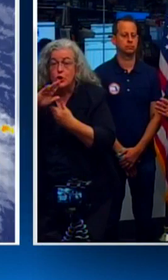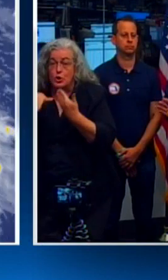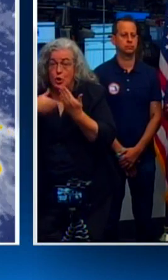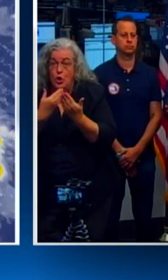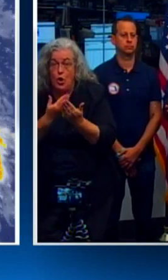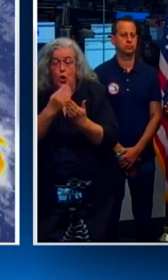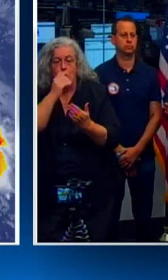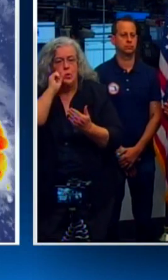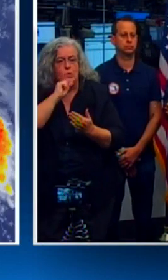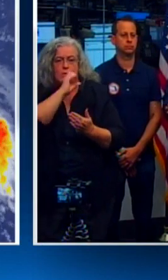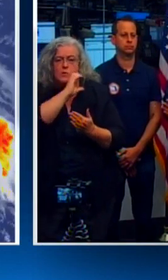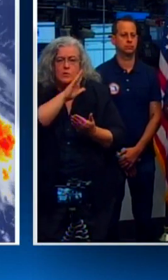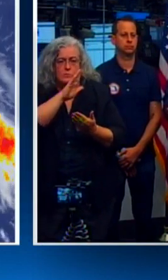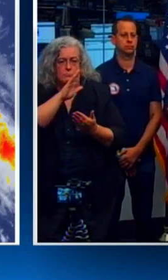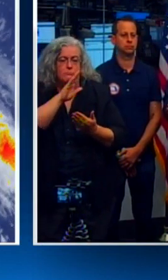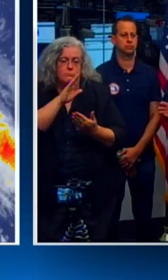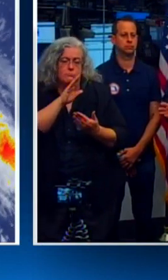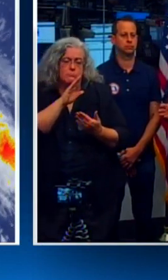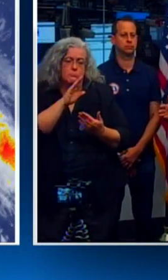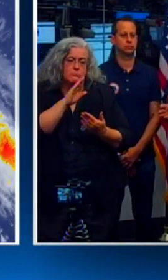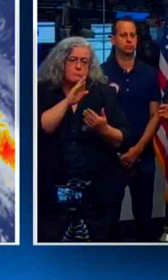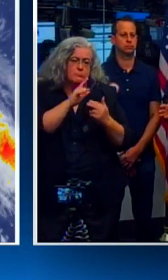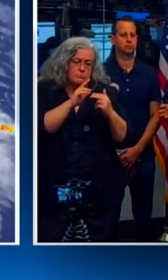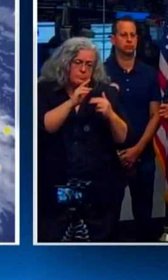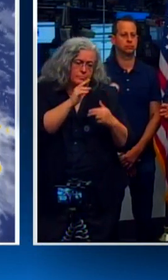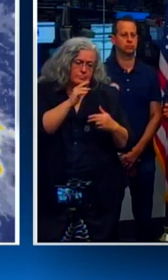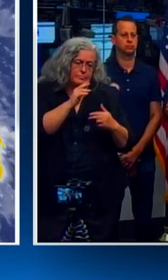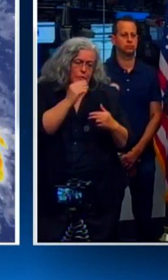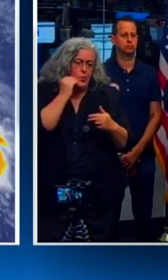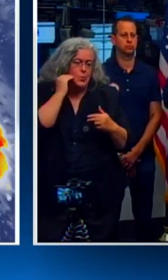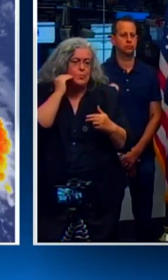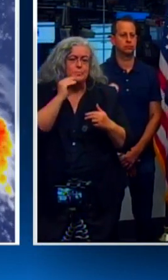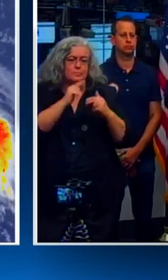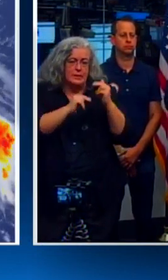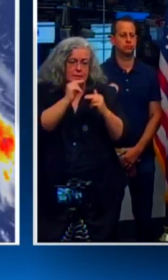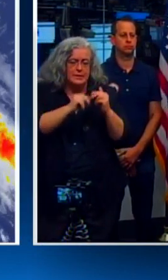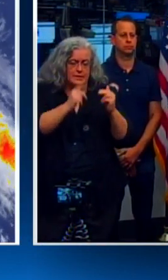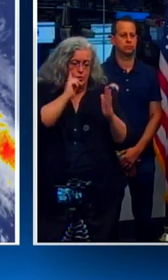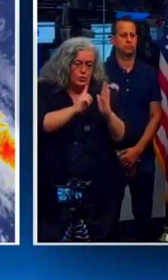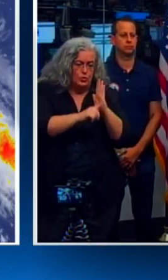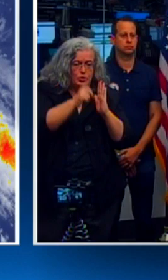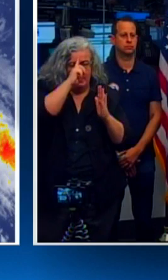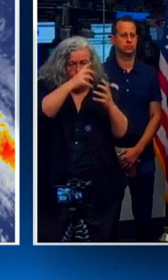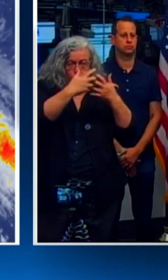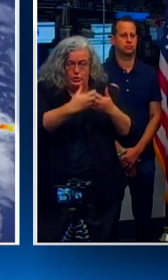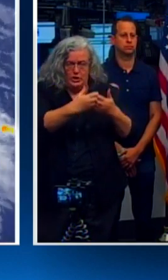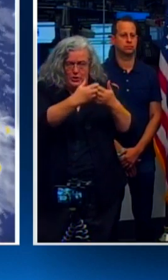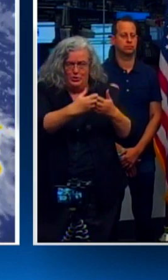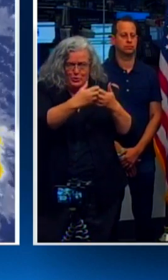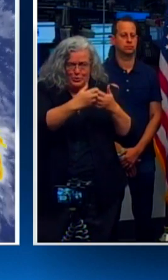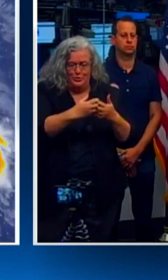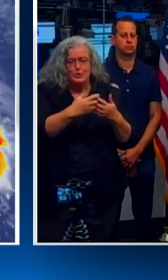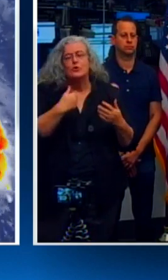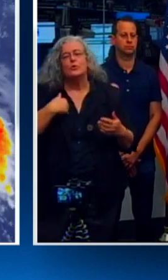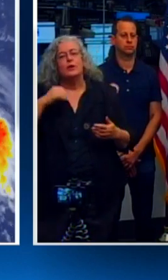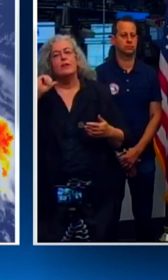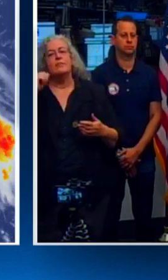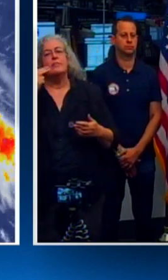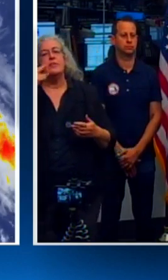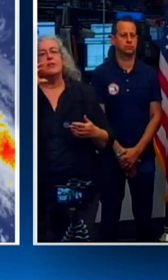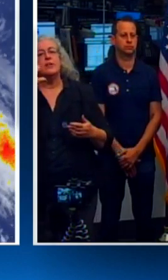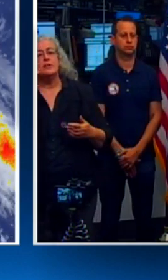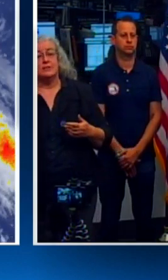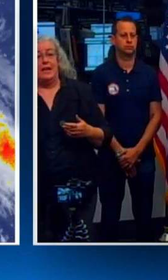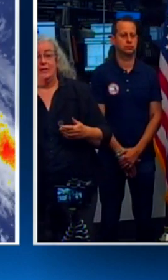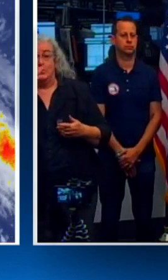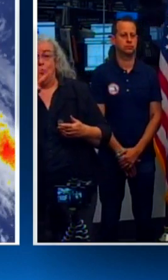state does not have updated info about generators. As you know, we now have a website through the Agency of Health Care Administration where you